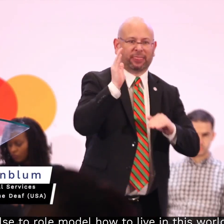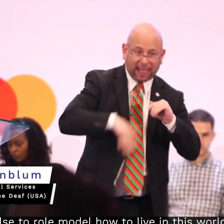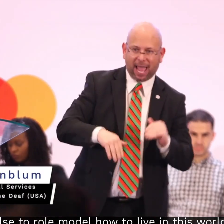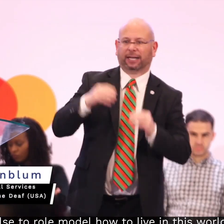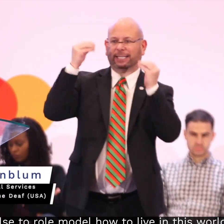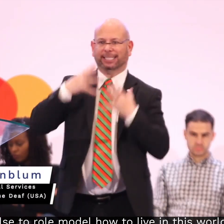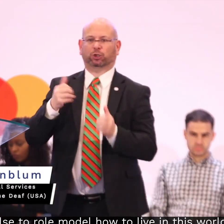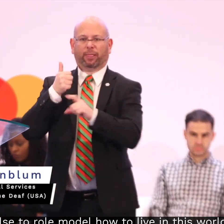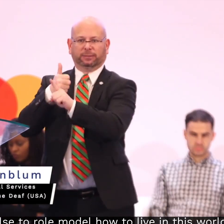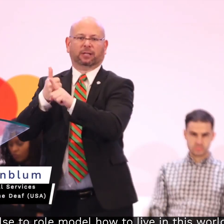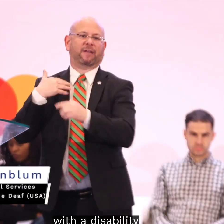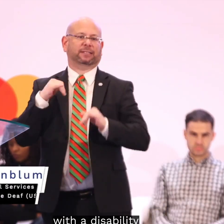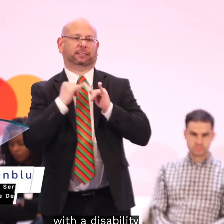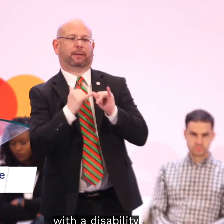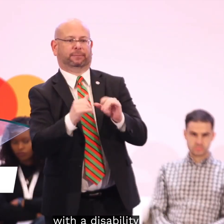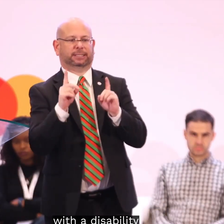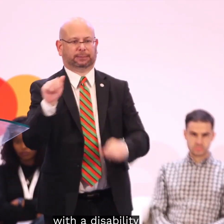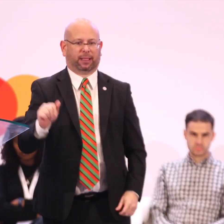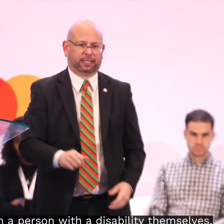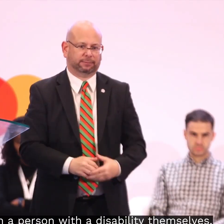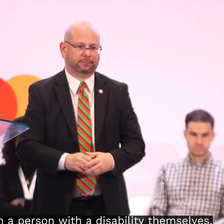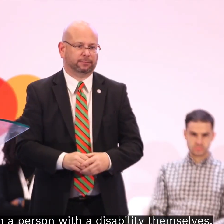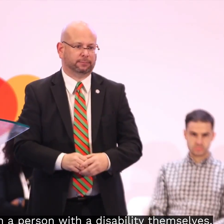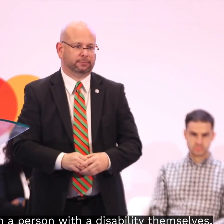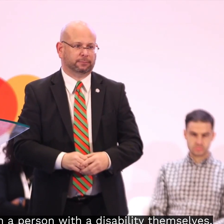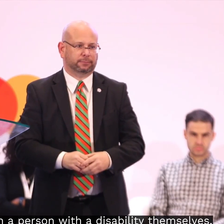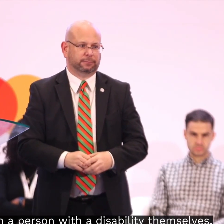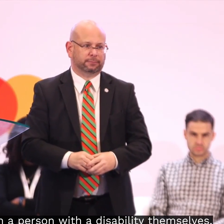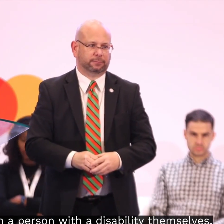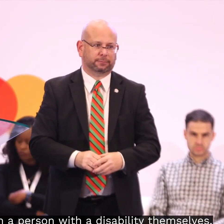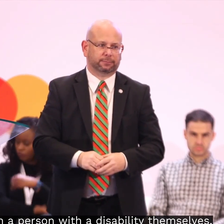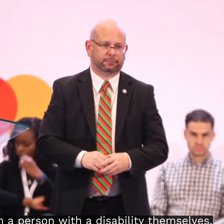how to live in this world with a disability than a person with a disability themselves?